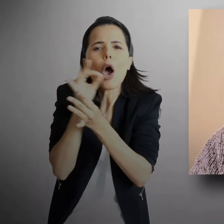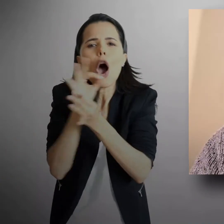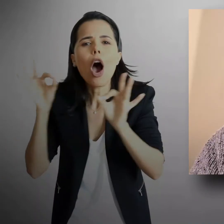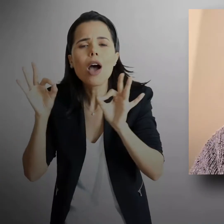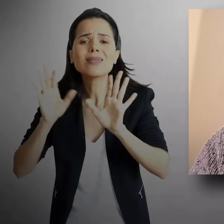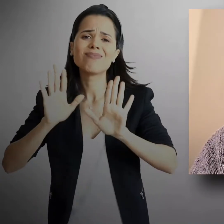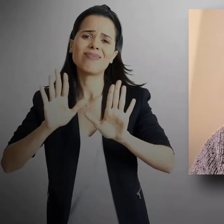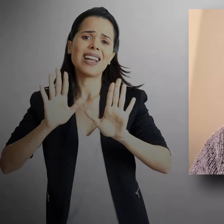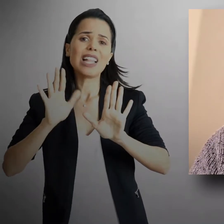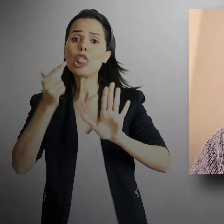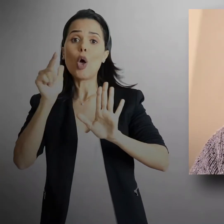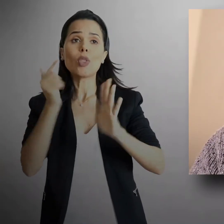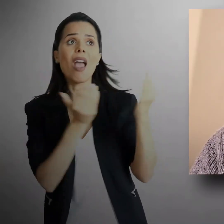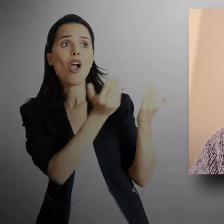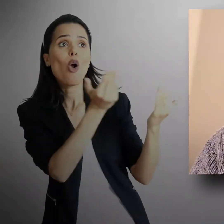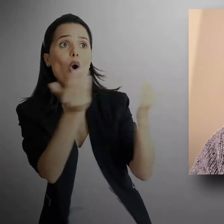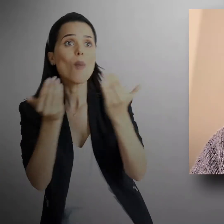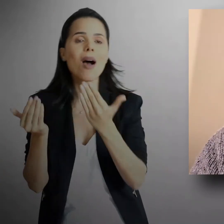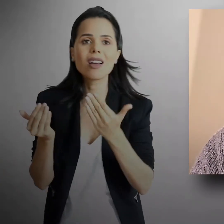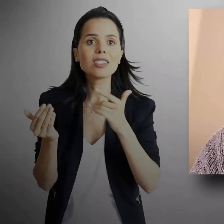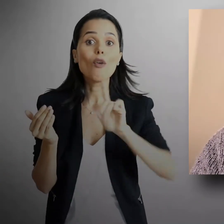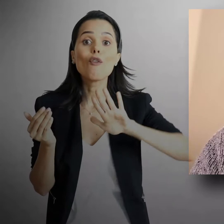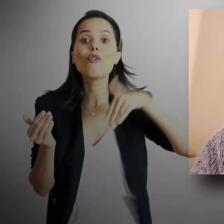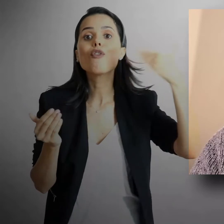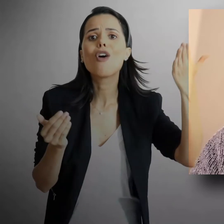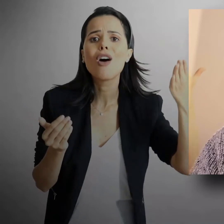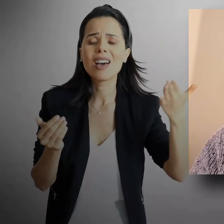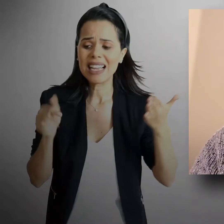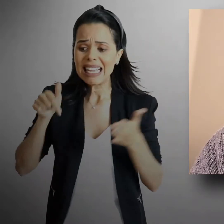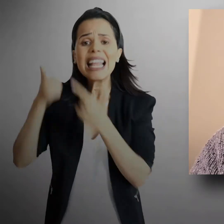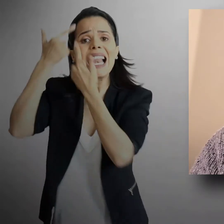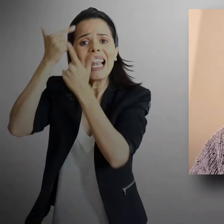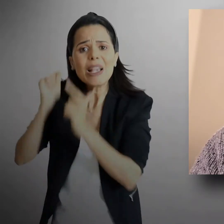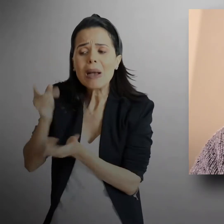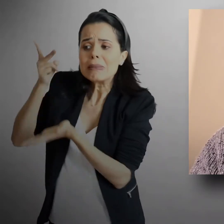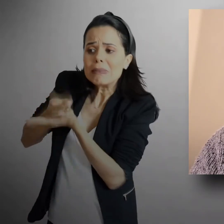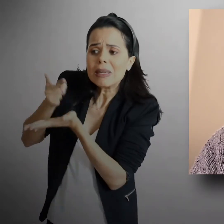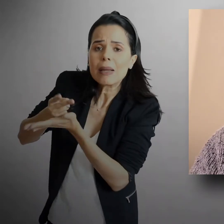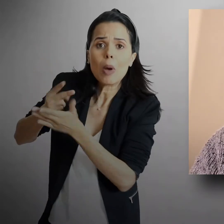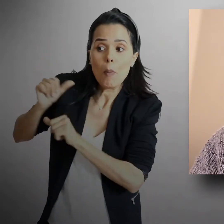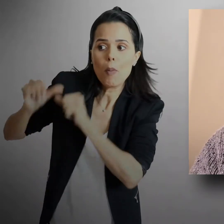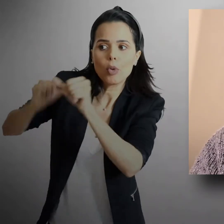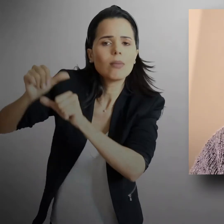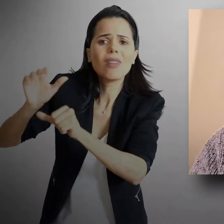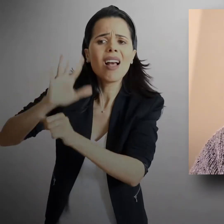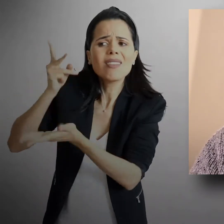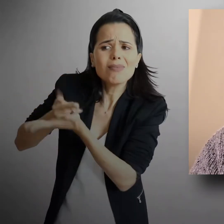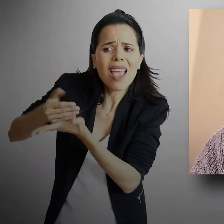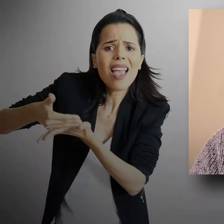been, I think, notable progress in that process. There's a long